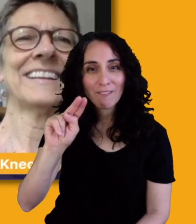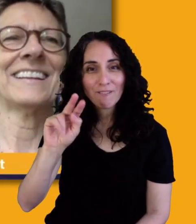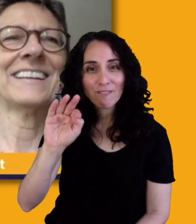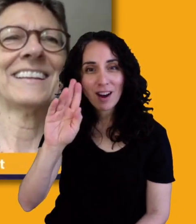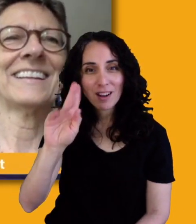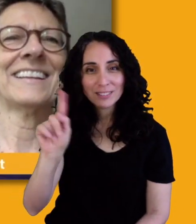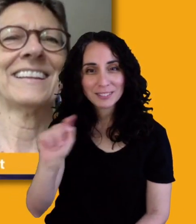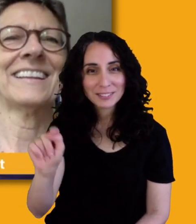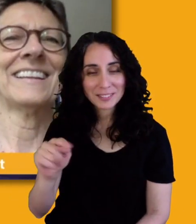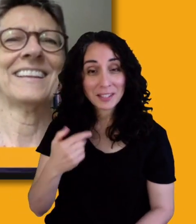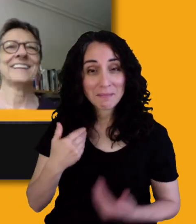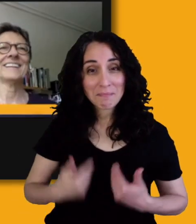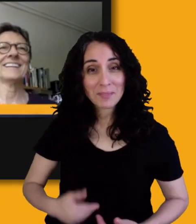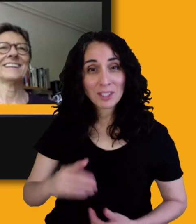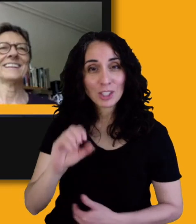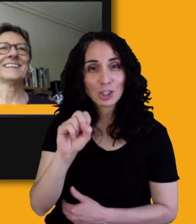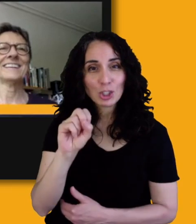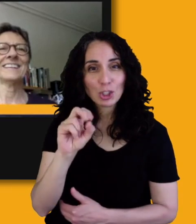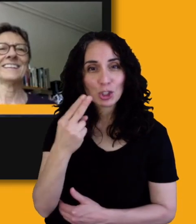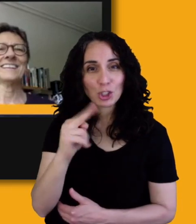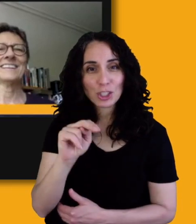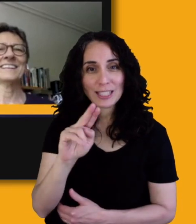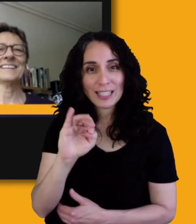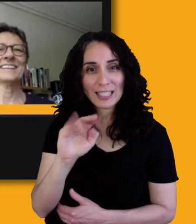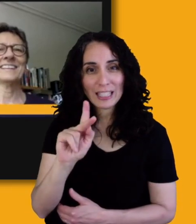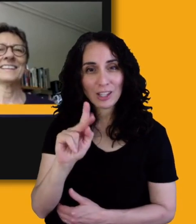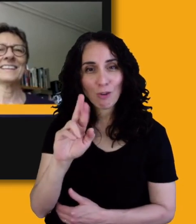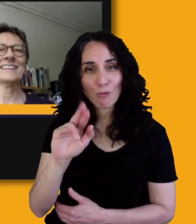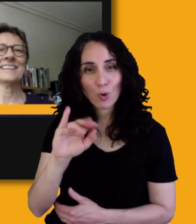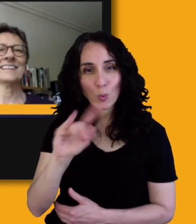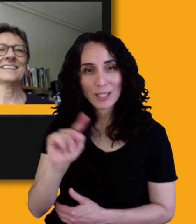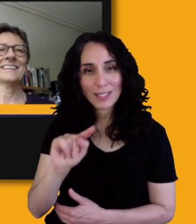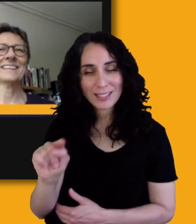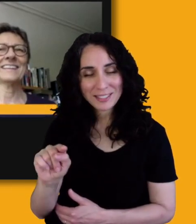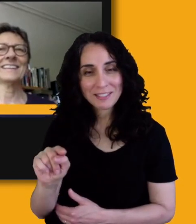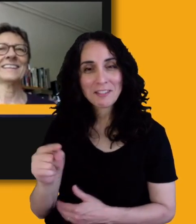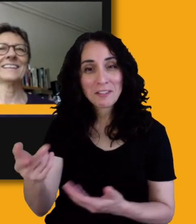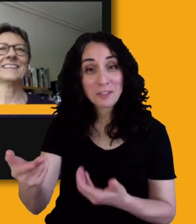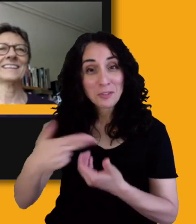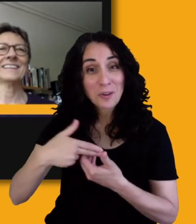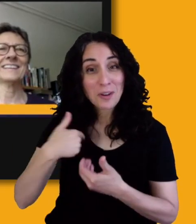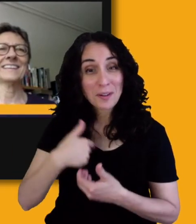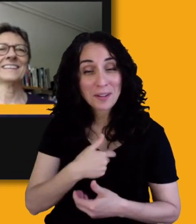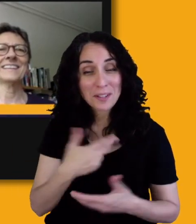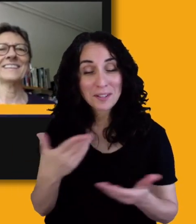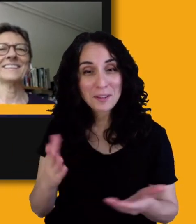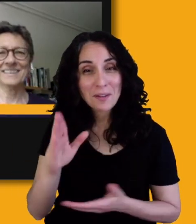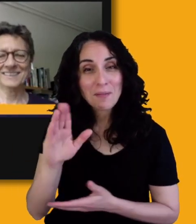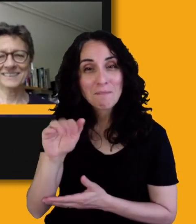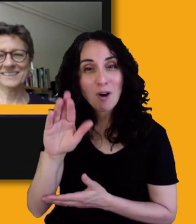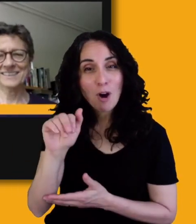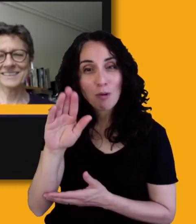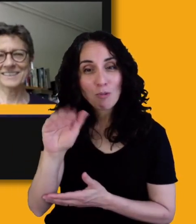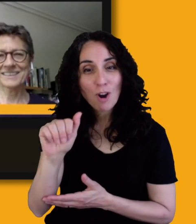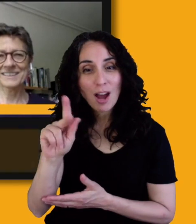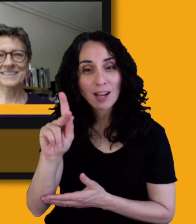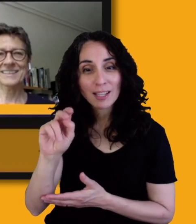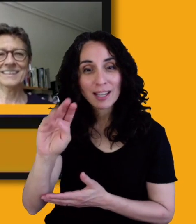with Punkin' Futs. I'm your host, Shanique Ruiz, and I'm so happy to have Barbara connect with me this